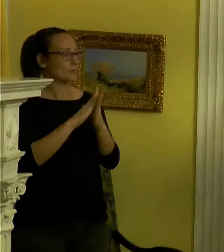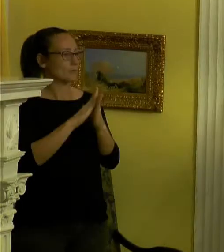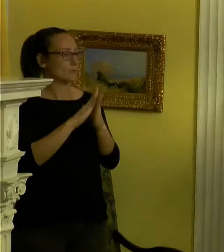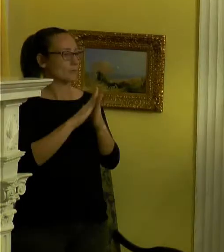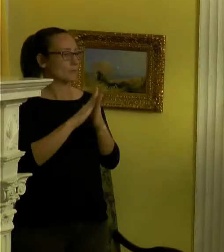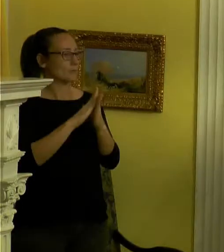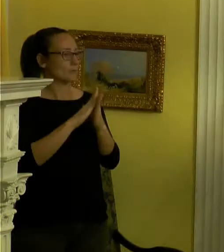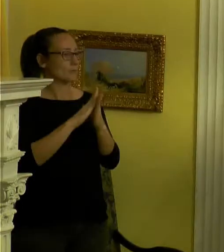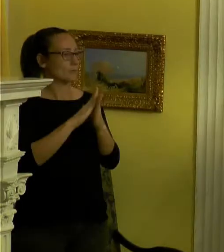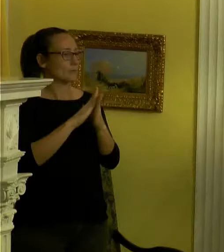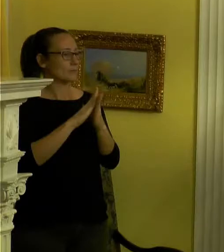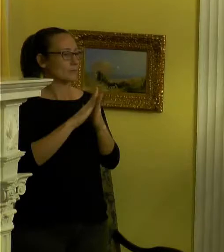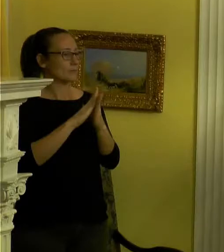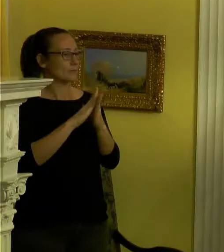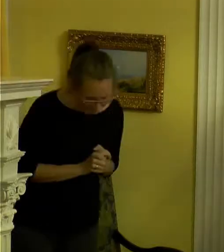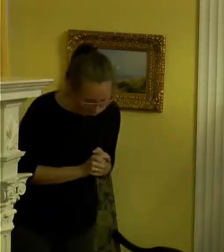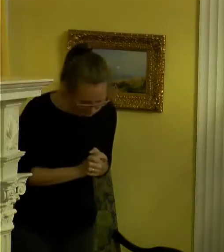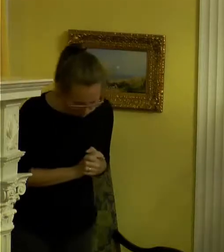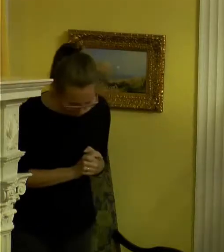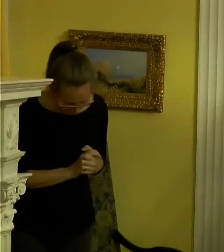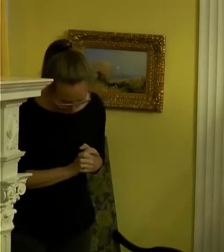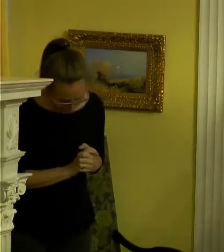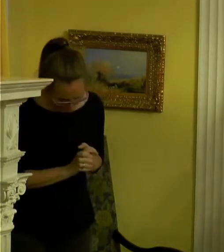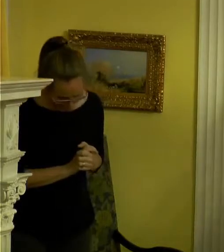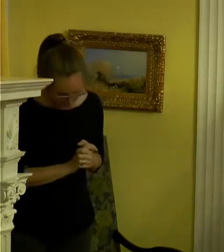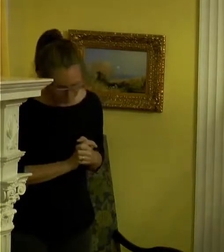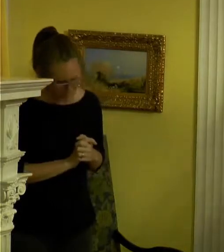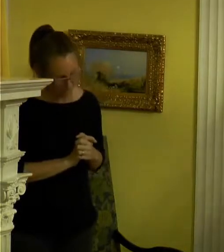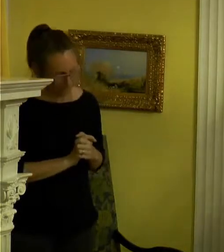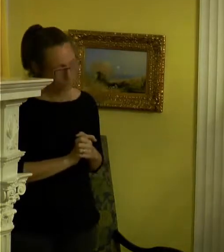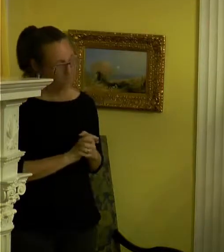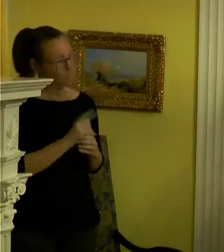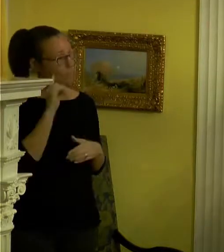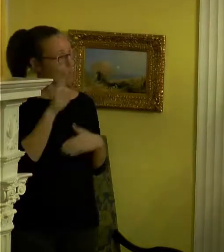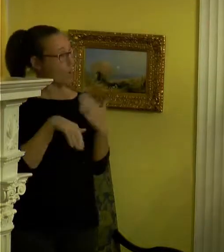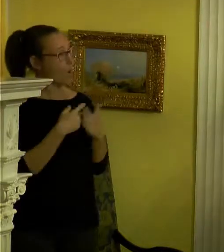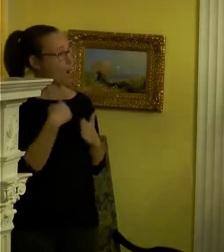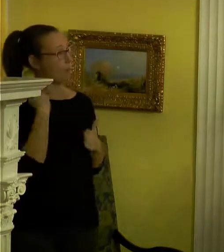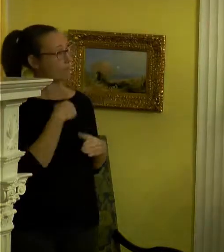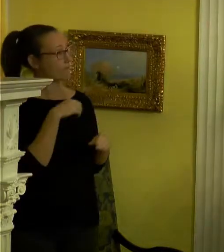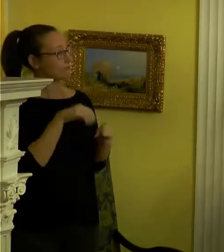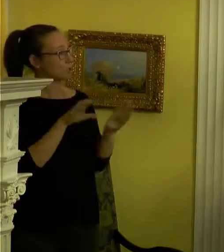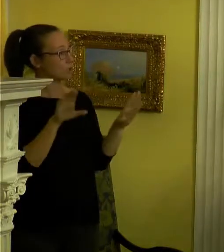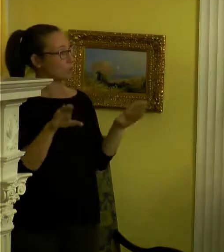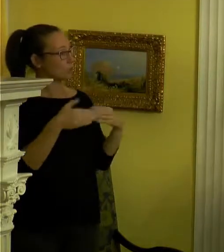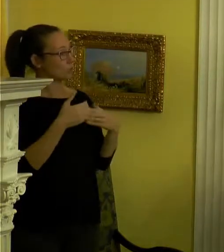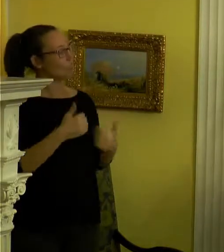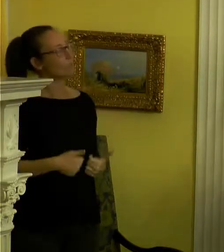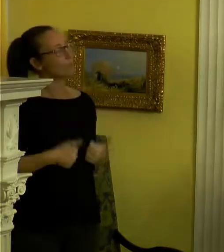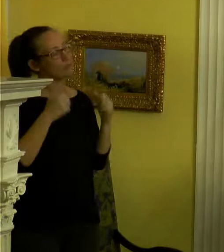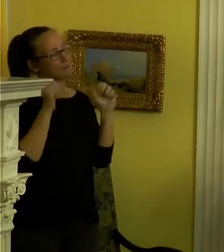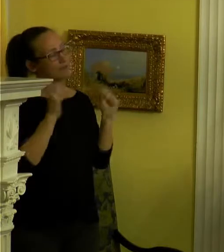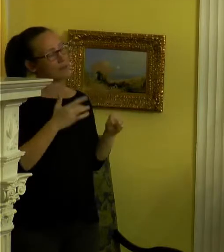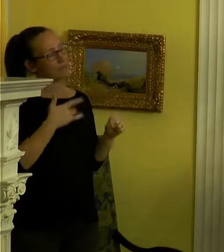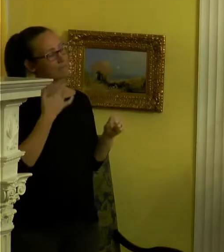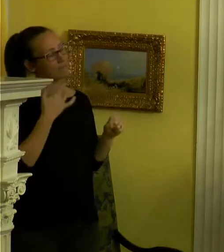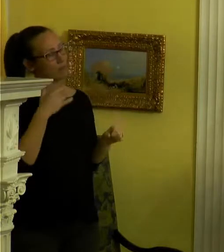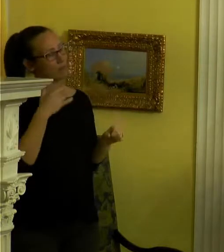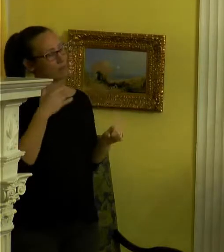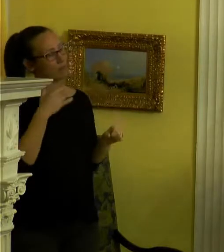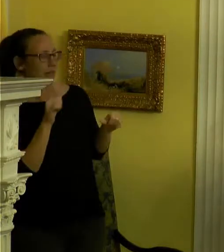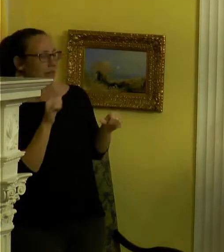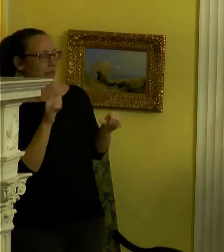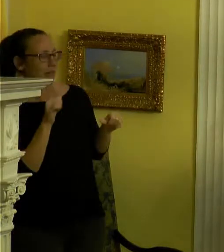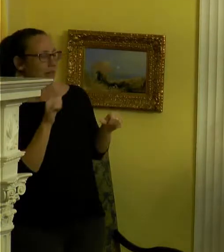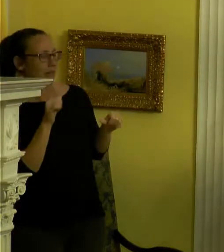-hmm. And for all of us in the room where life can feel uncertain and we may